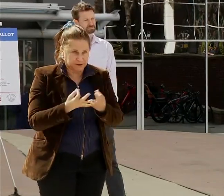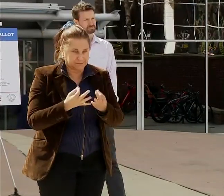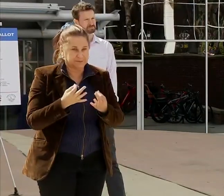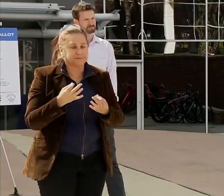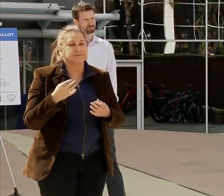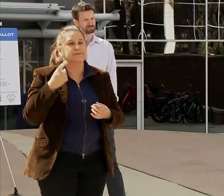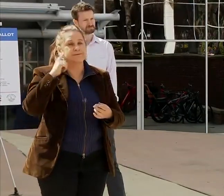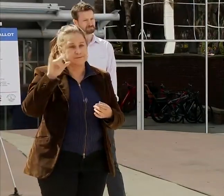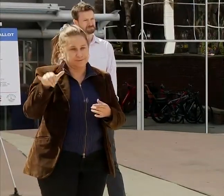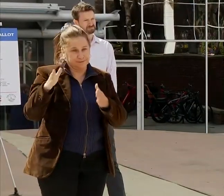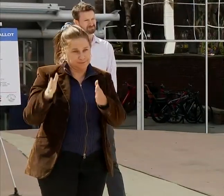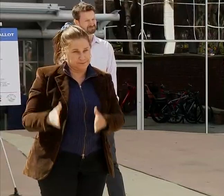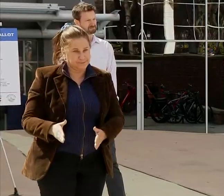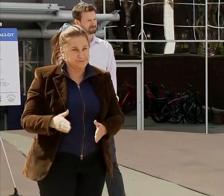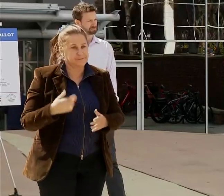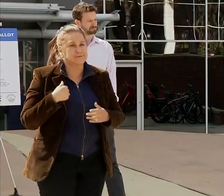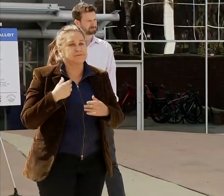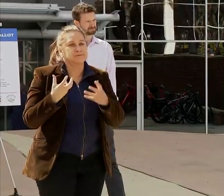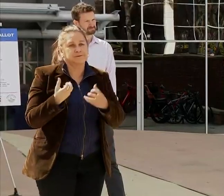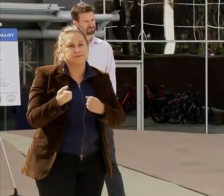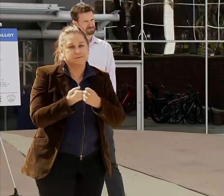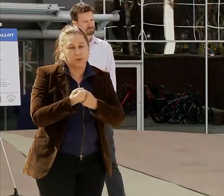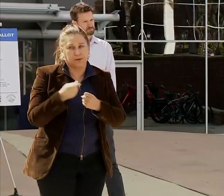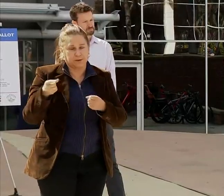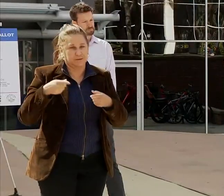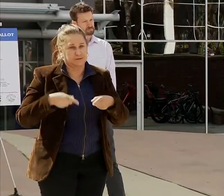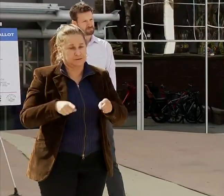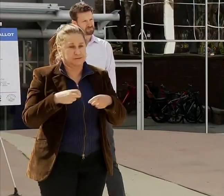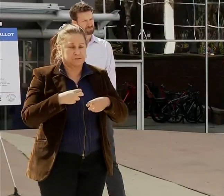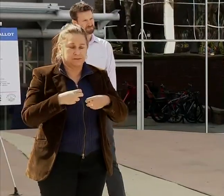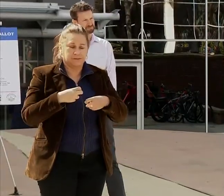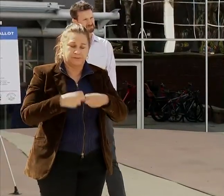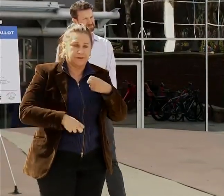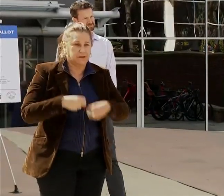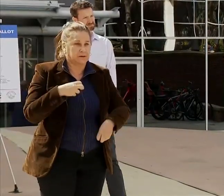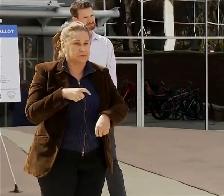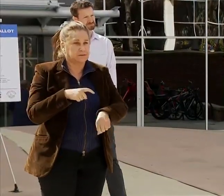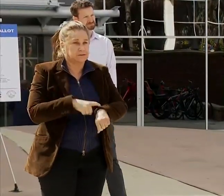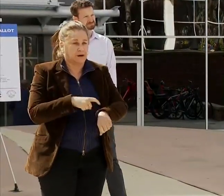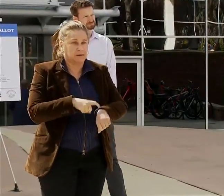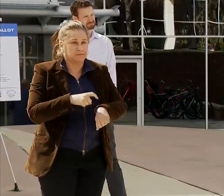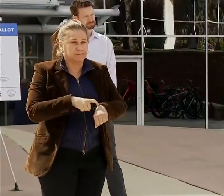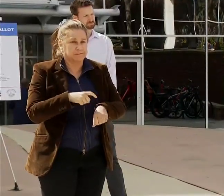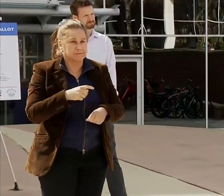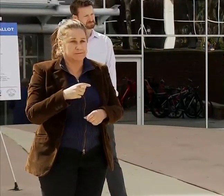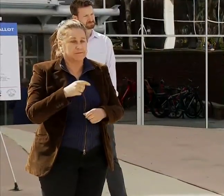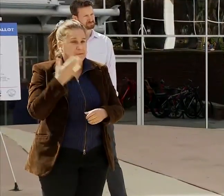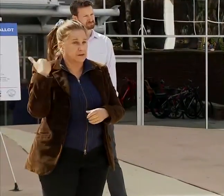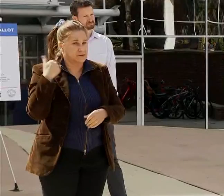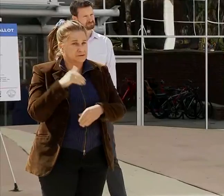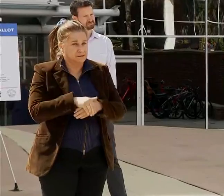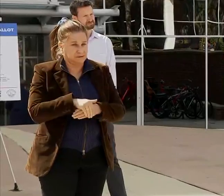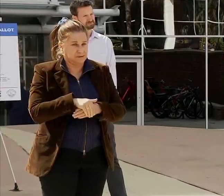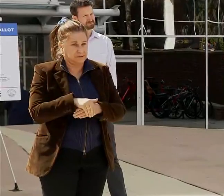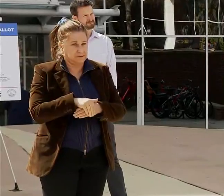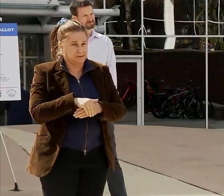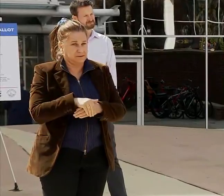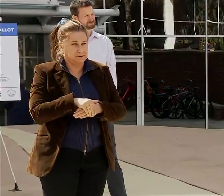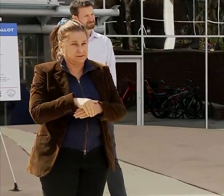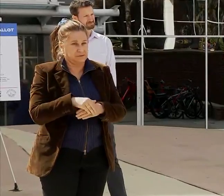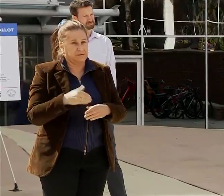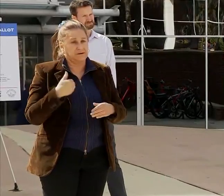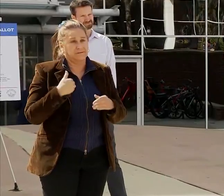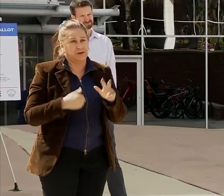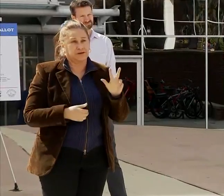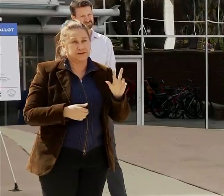supporting them during this very difficult time. Last night we've reported 36 new cases, bringing